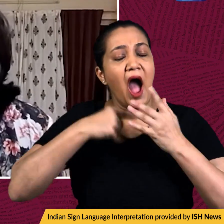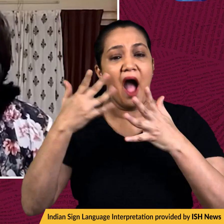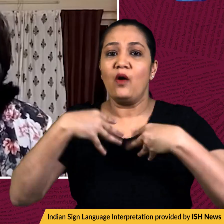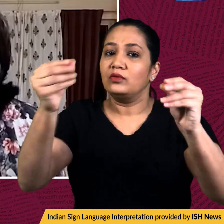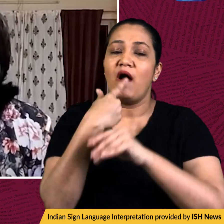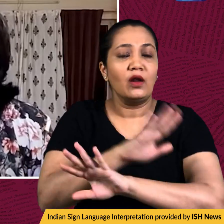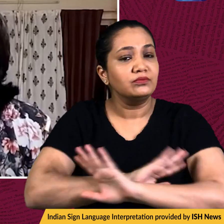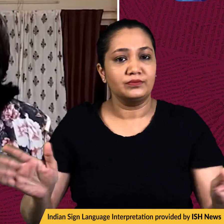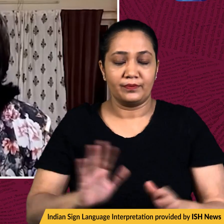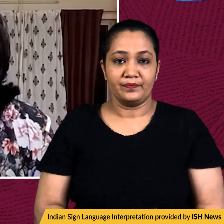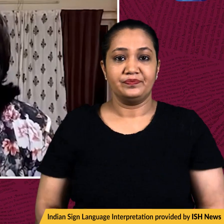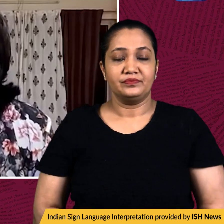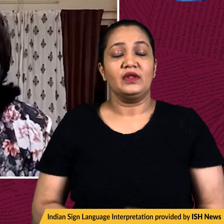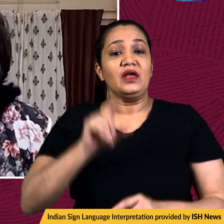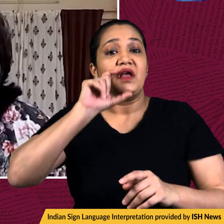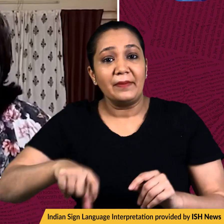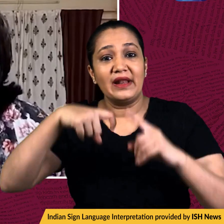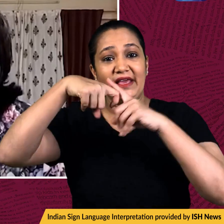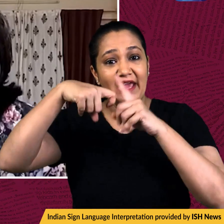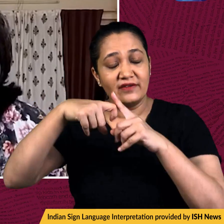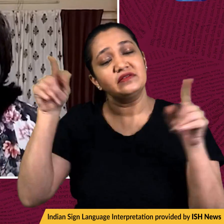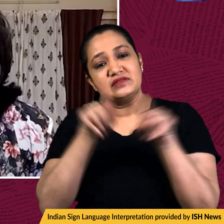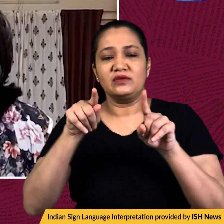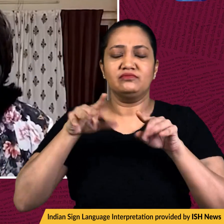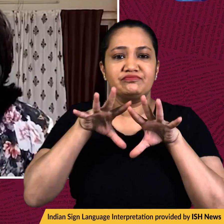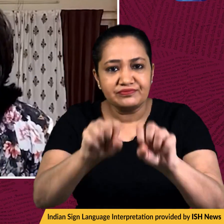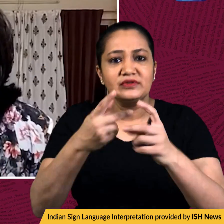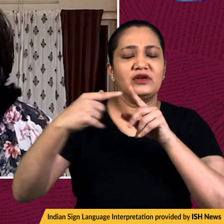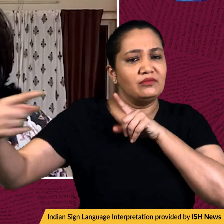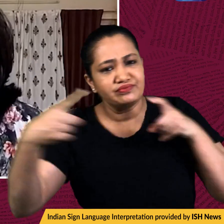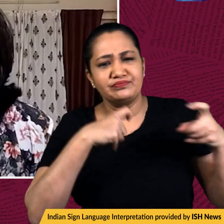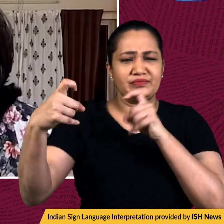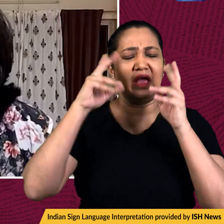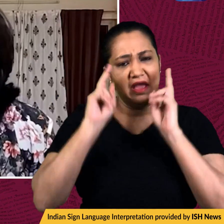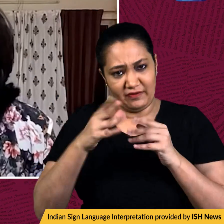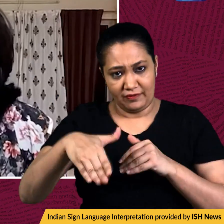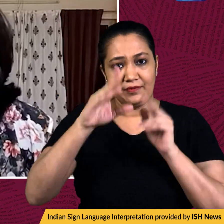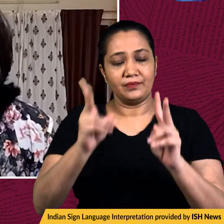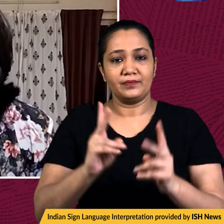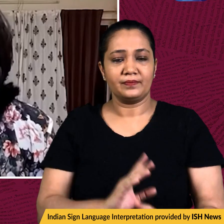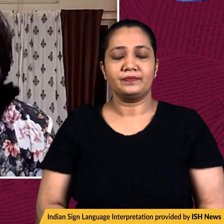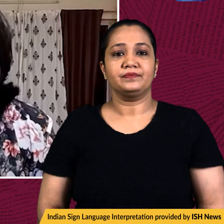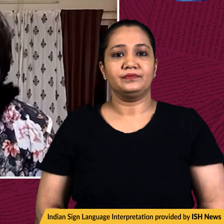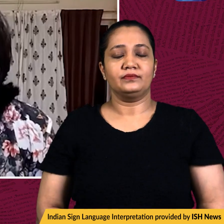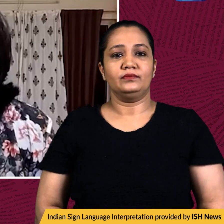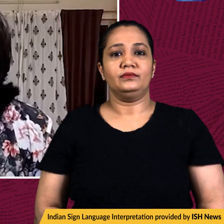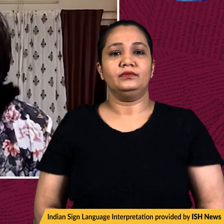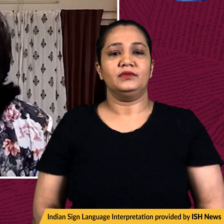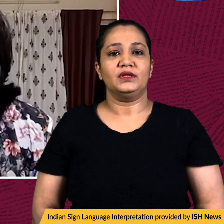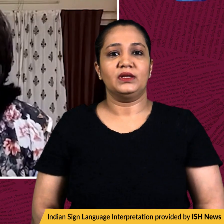several other cities, including the capital keys, continue to be attacked by Russian troops. As